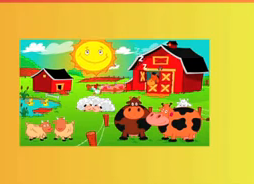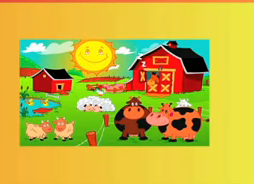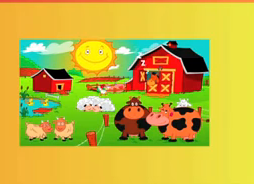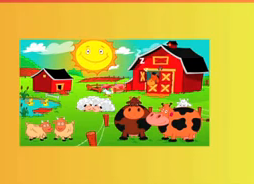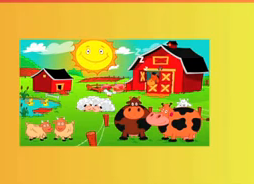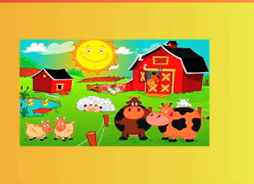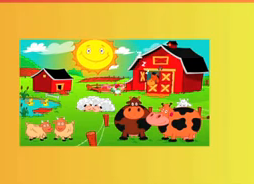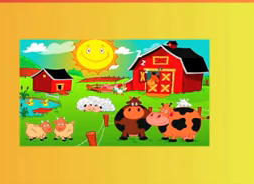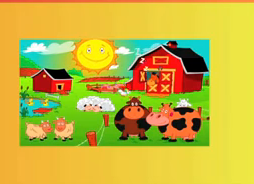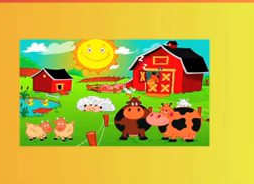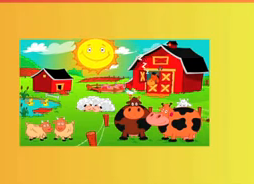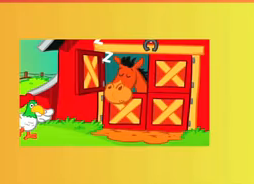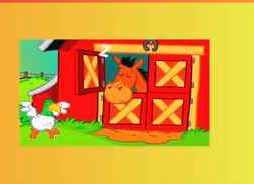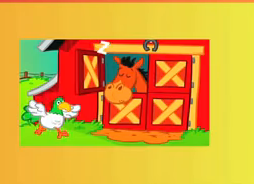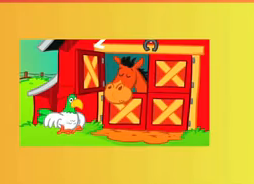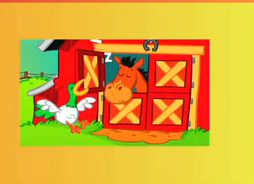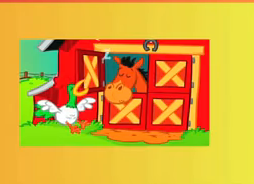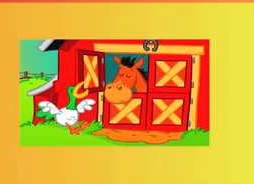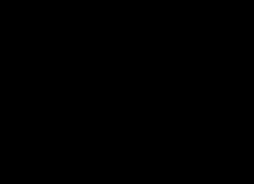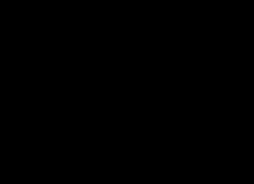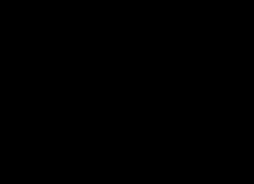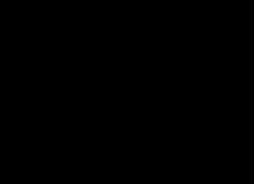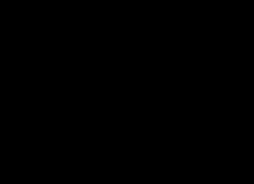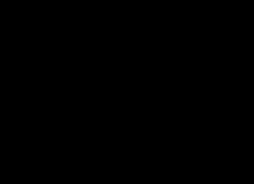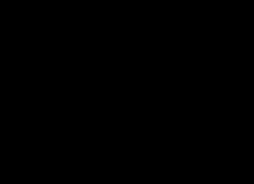L M N O R T Z